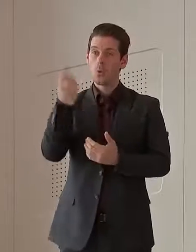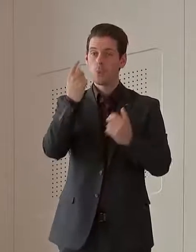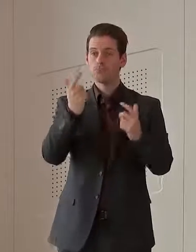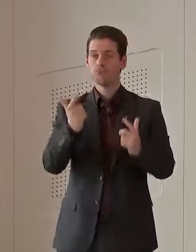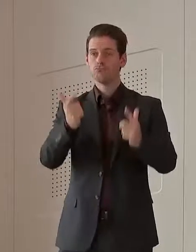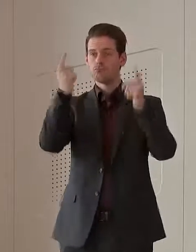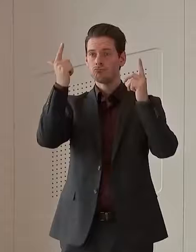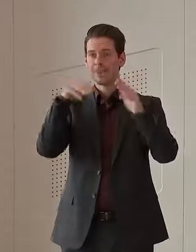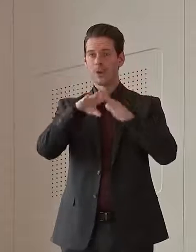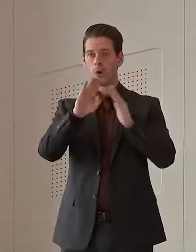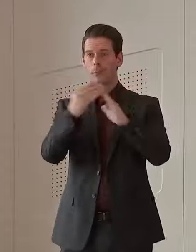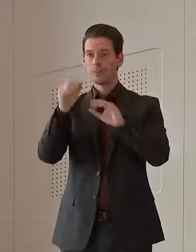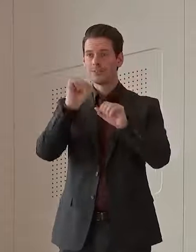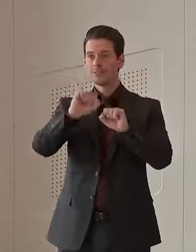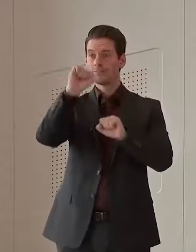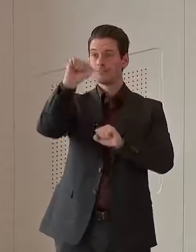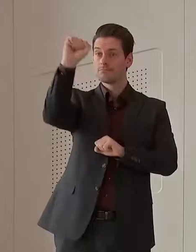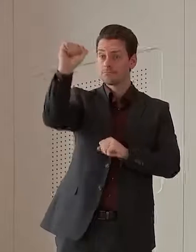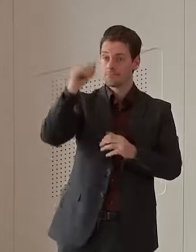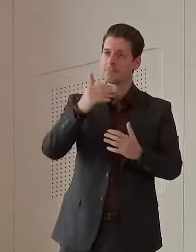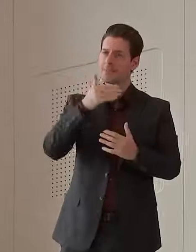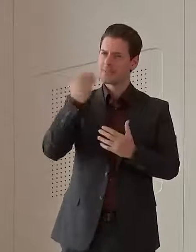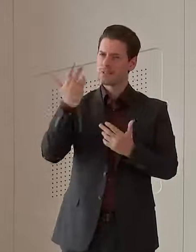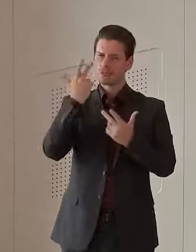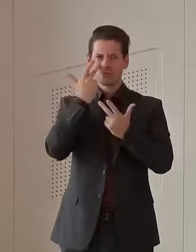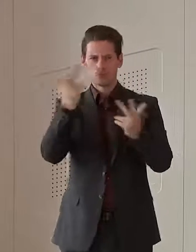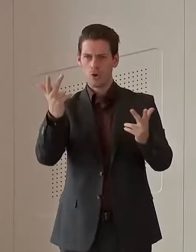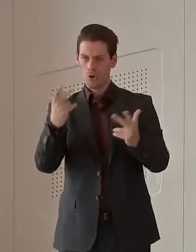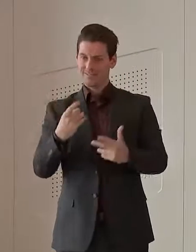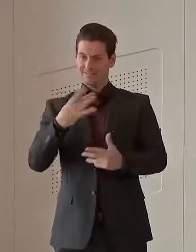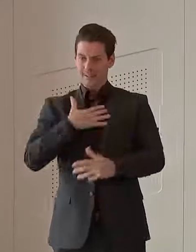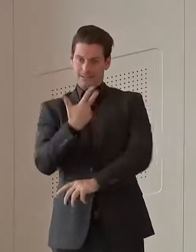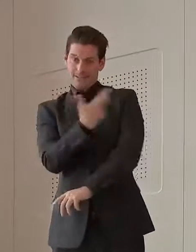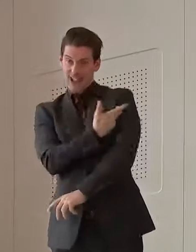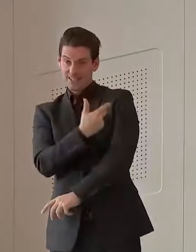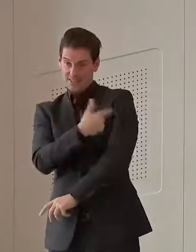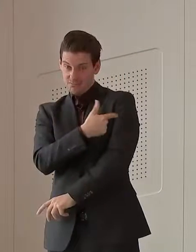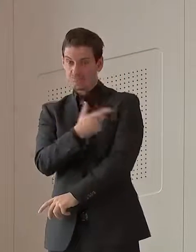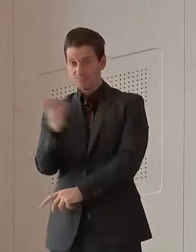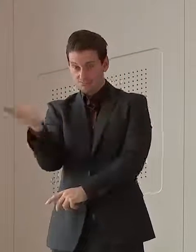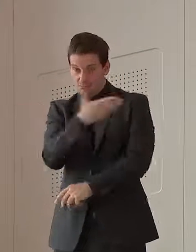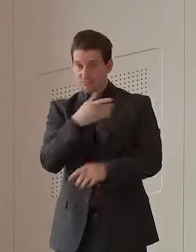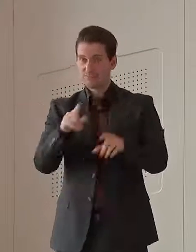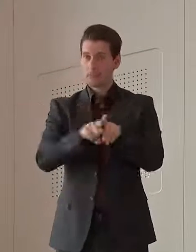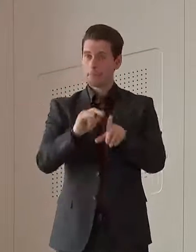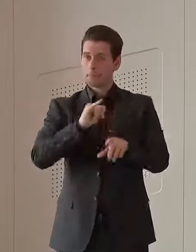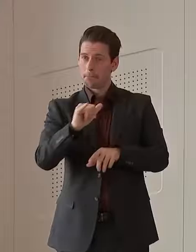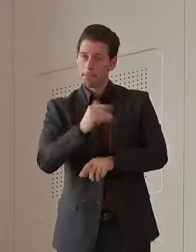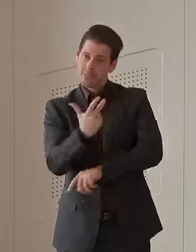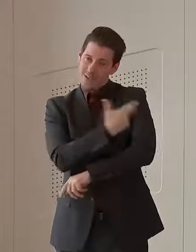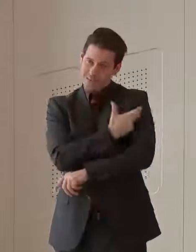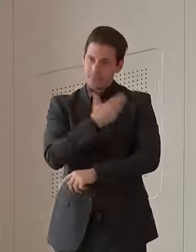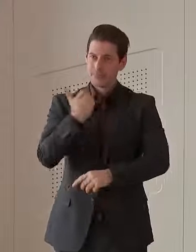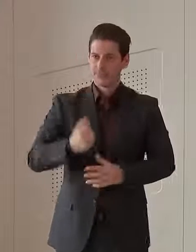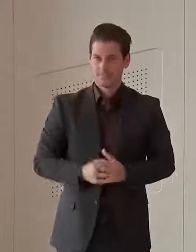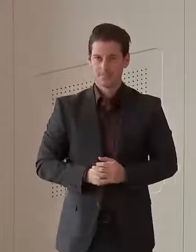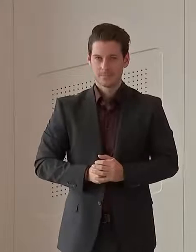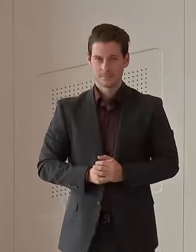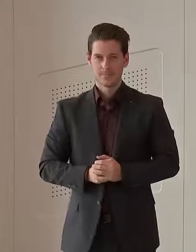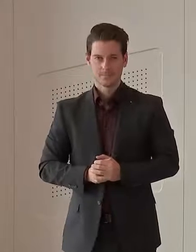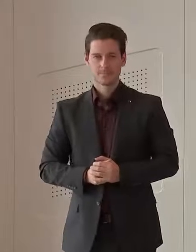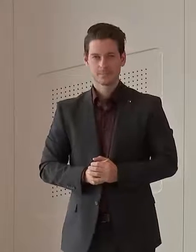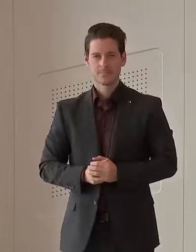communities, show leadership, step up, get vaccinated and call on your community to get vaccinated. Because